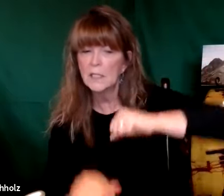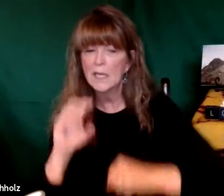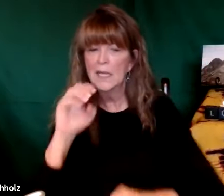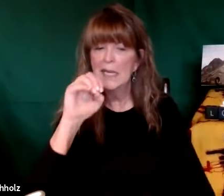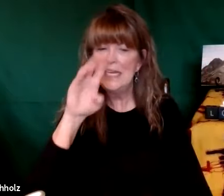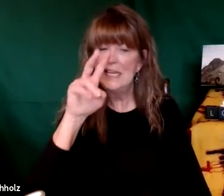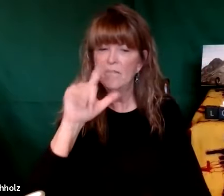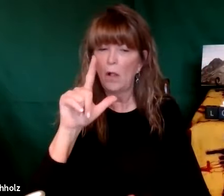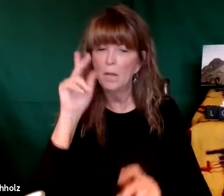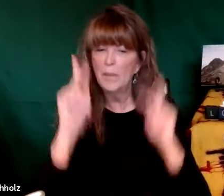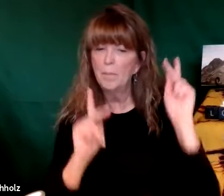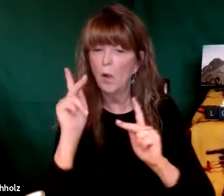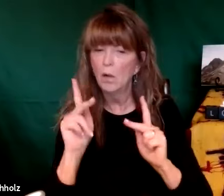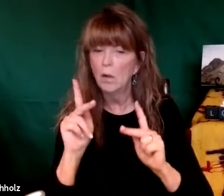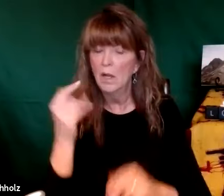do not resist evil